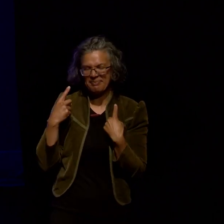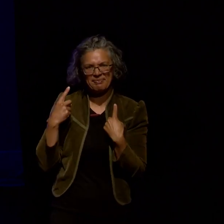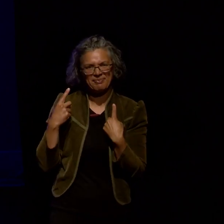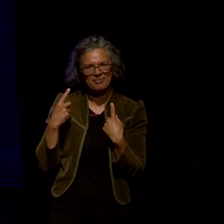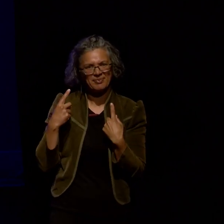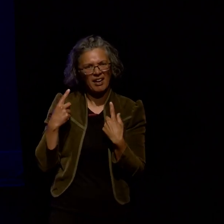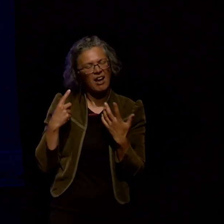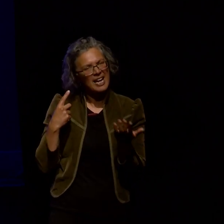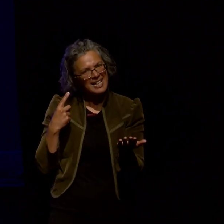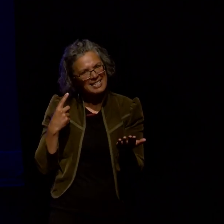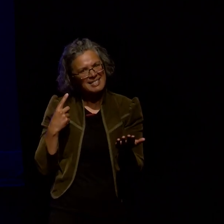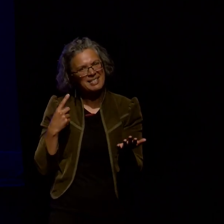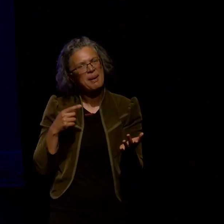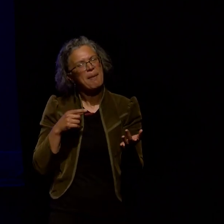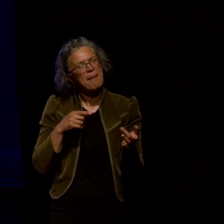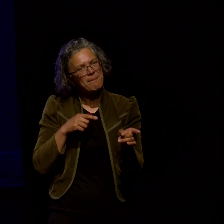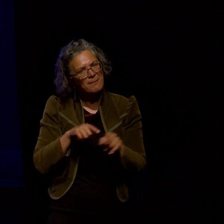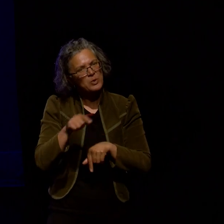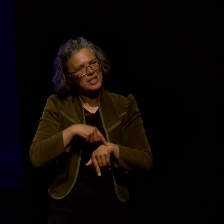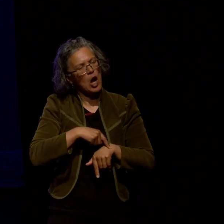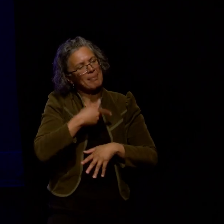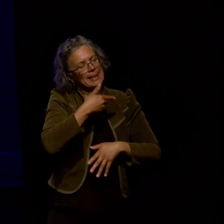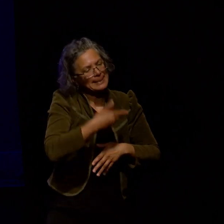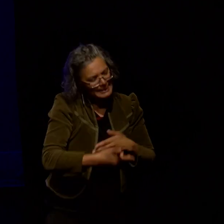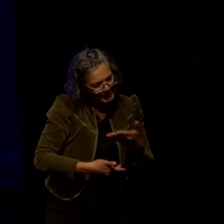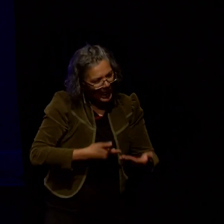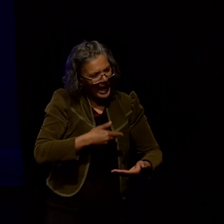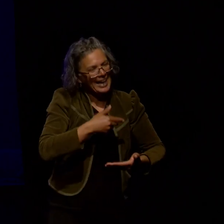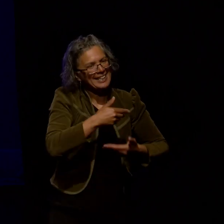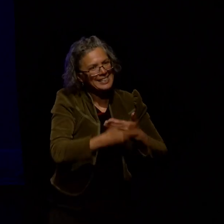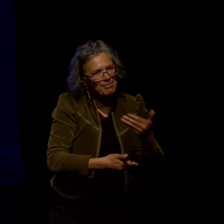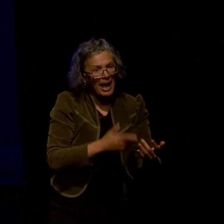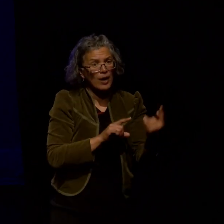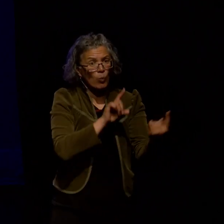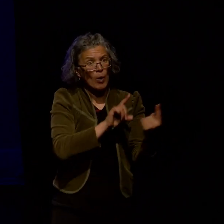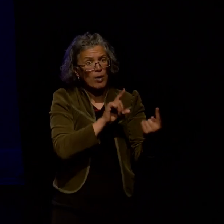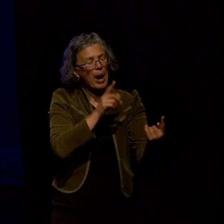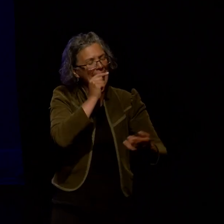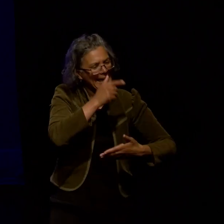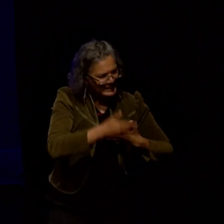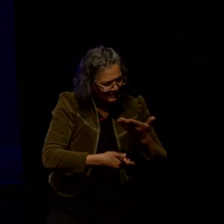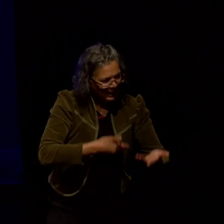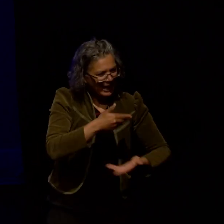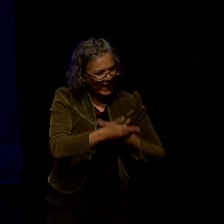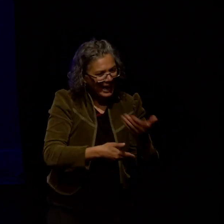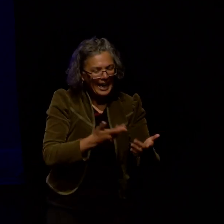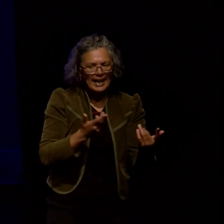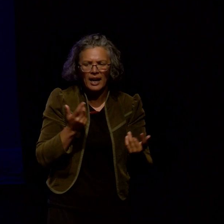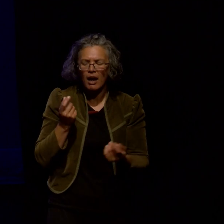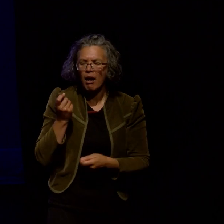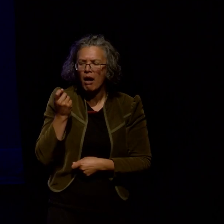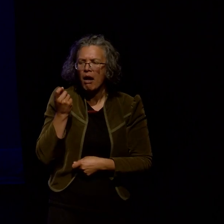I can get most people to a point where they understand broad patterns but it's in person explanation and I can't be there in person to explain